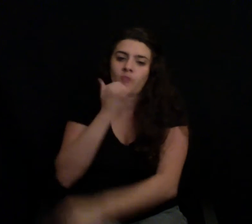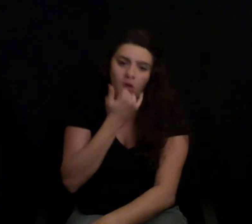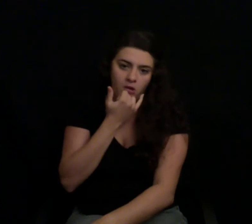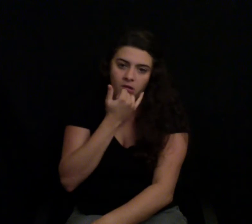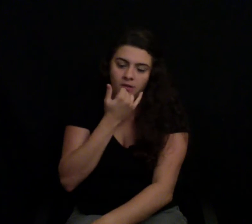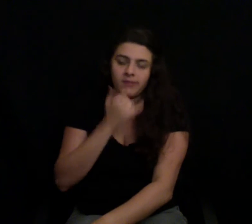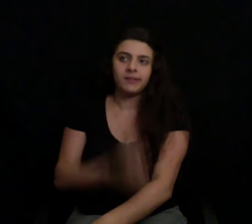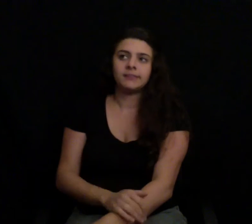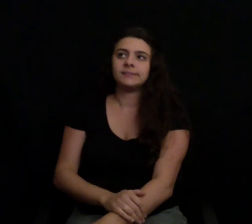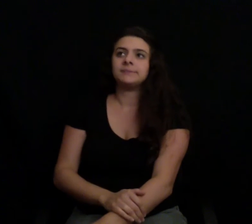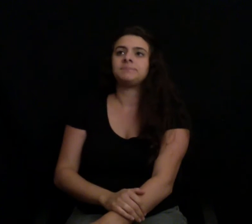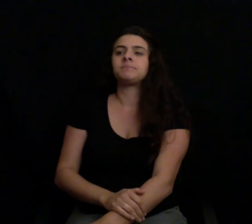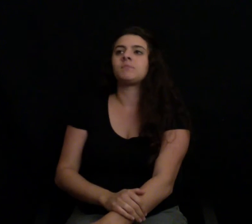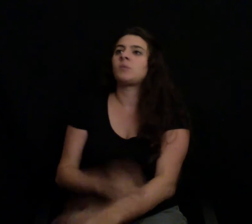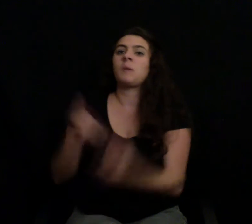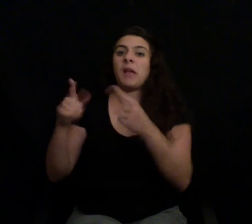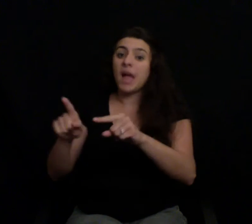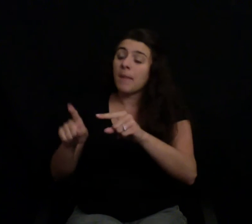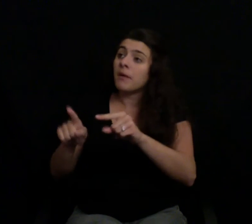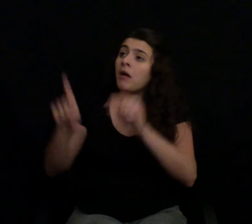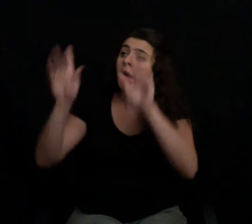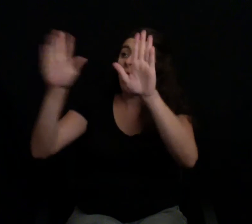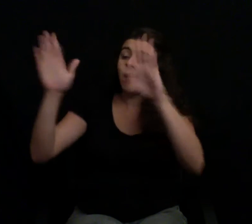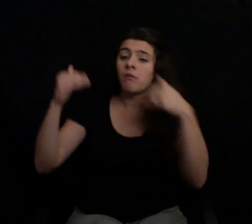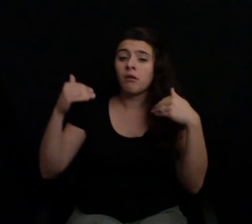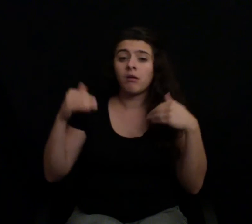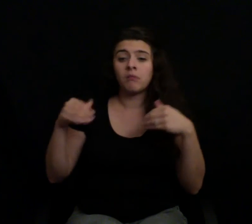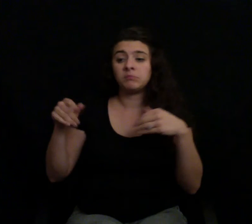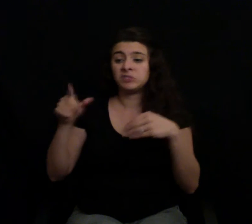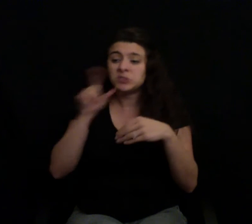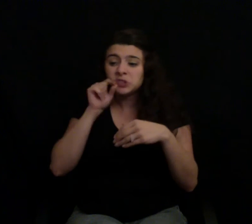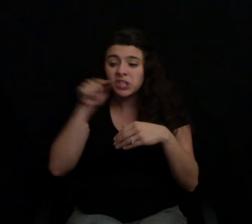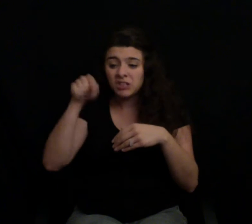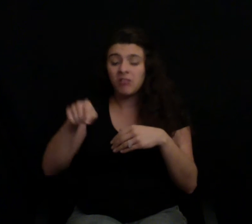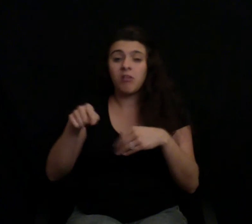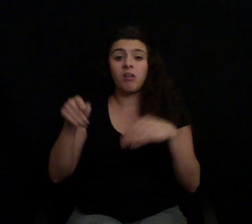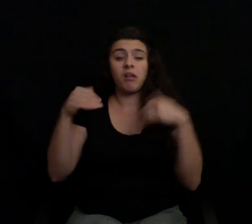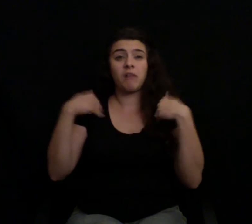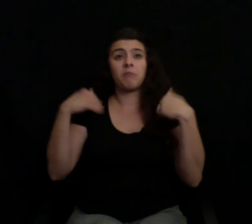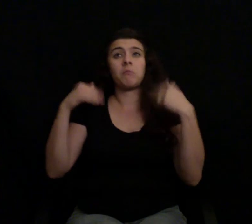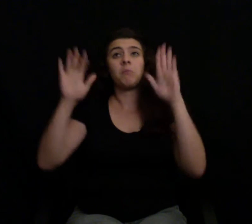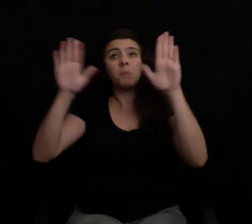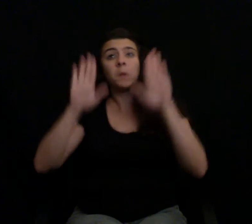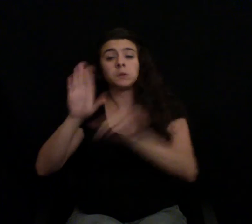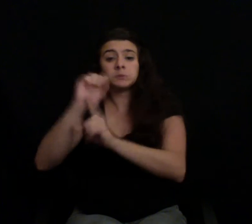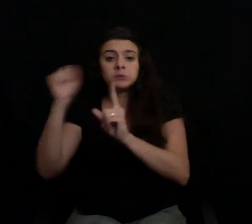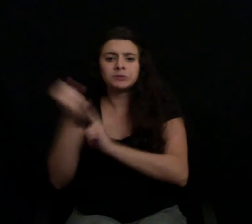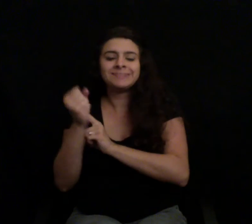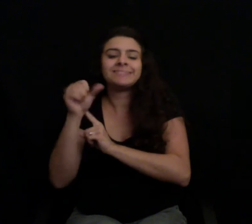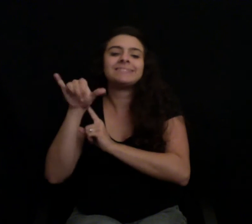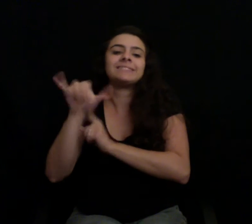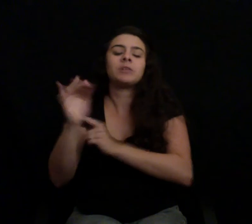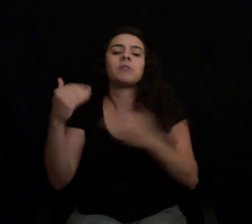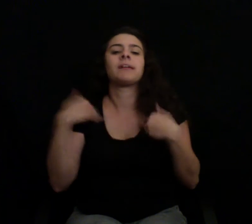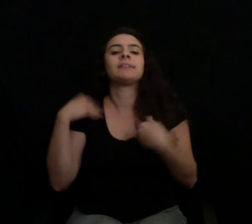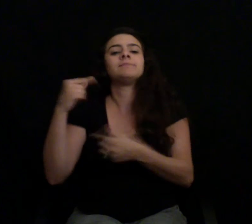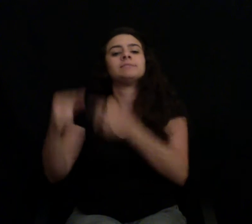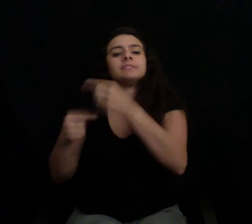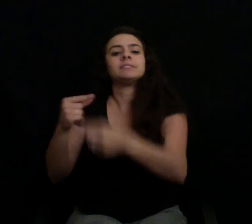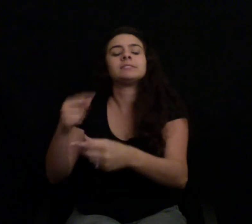potential is extremely low. Where in a pasture-raised system, the potential is very high. If you're using slow-growing genetics and you're